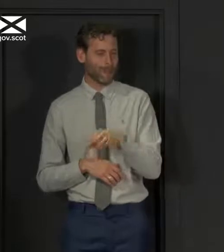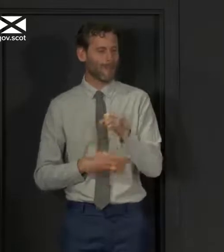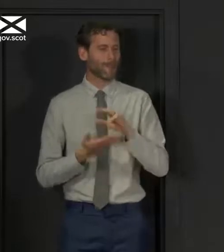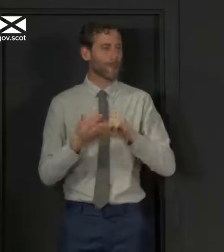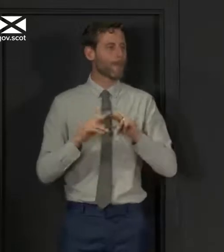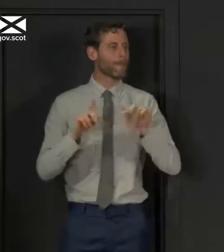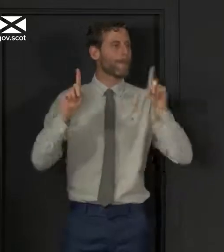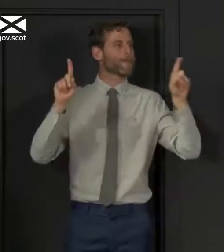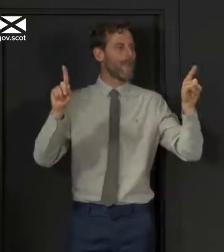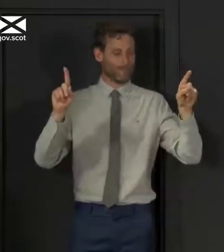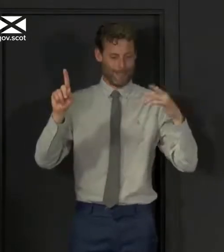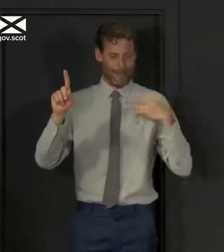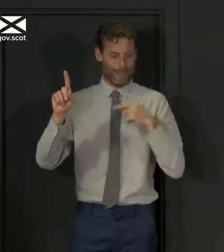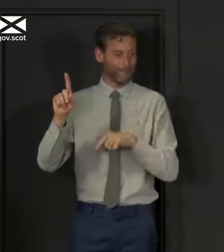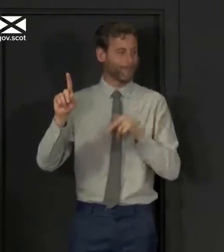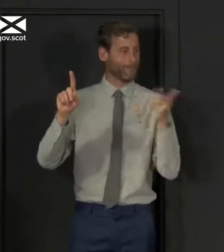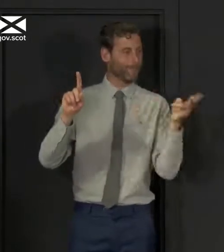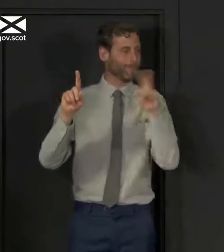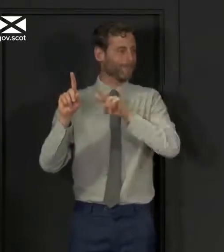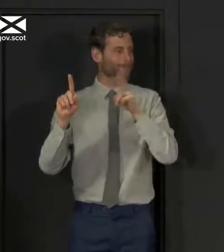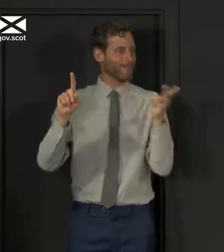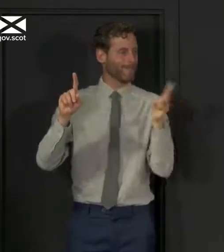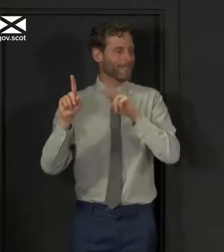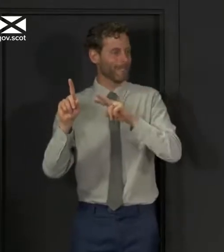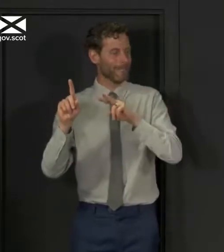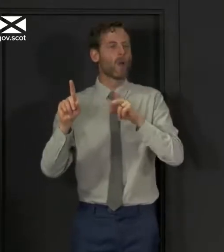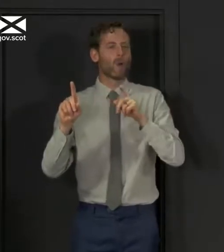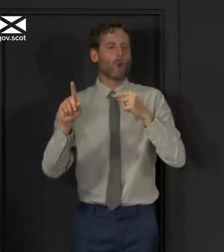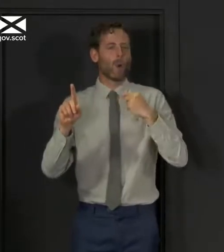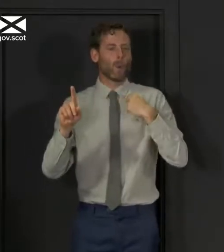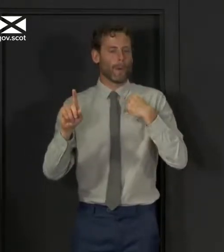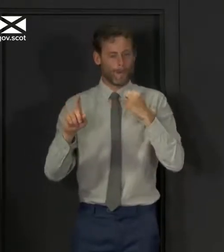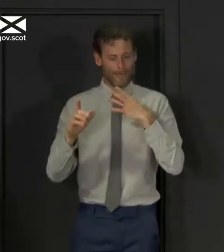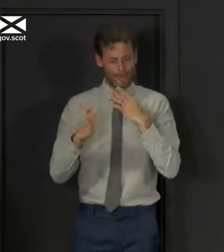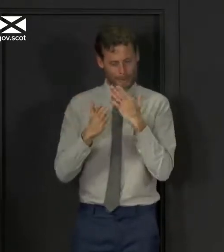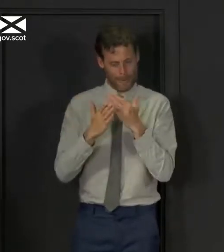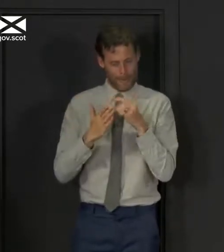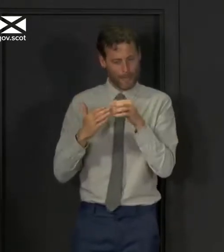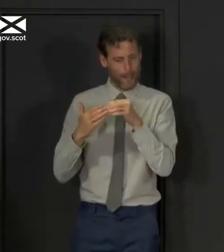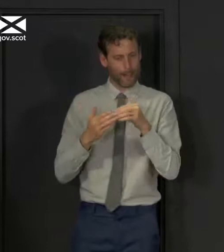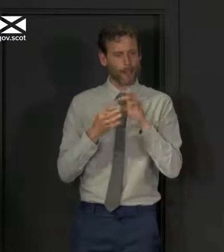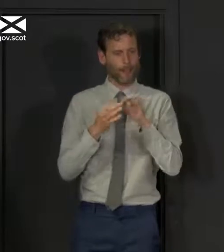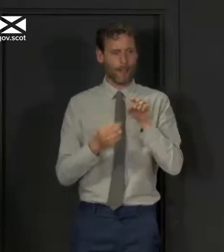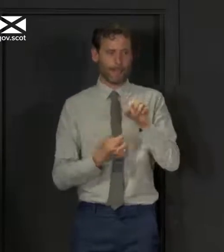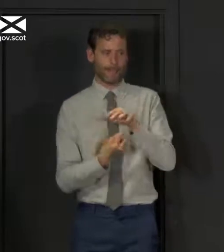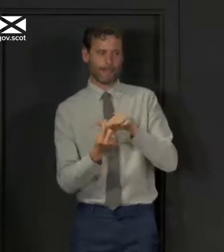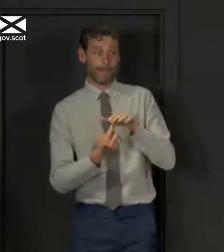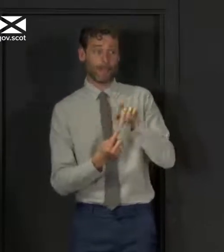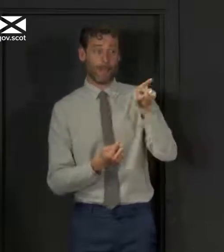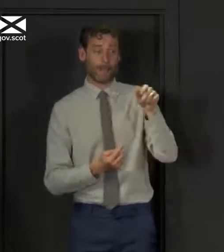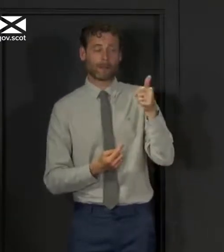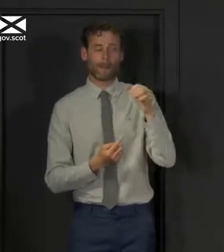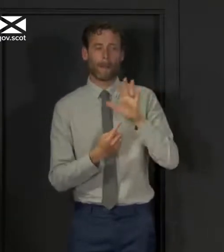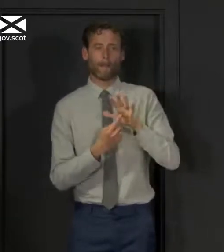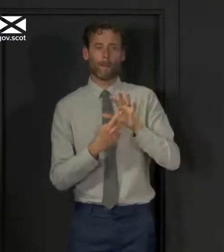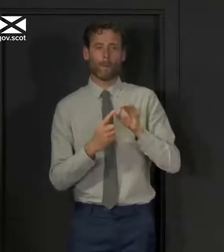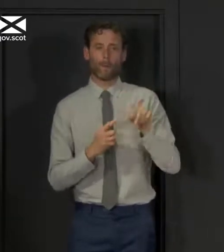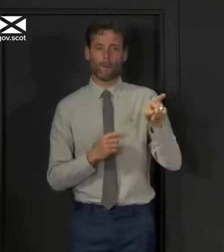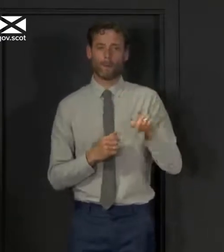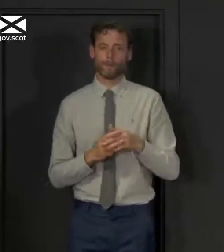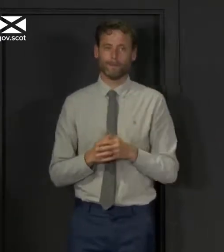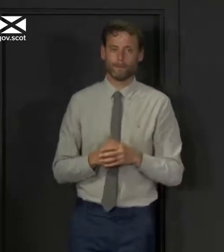parents, we'll make sure that there's some additional guidance there just to help people understand what they should and shouldn't be doing because it is an important point.